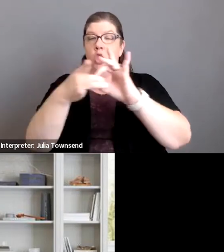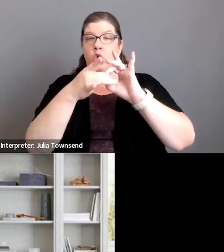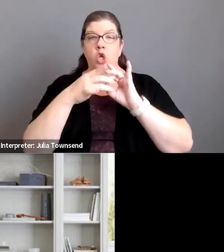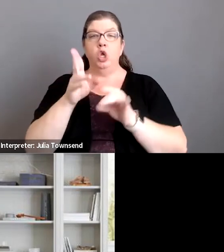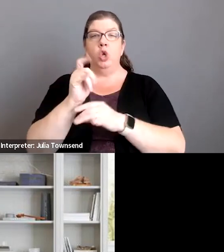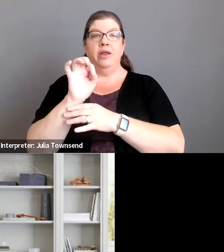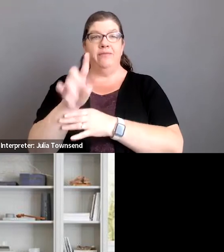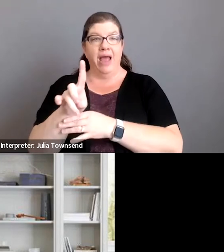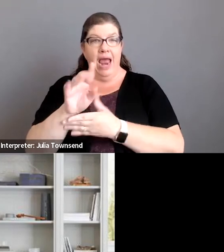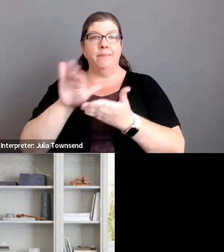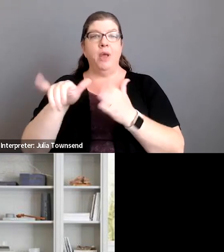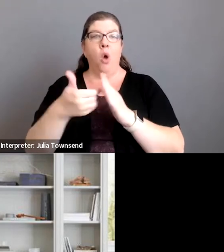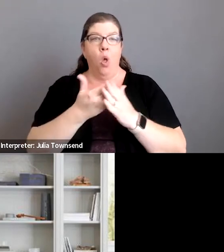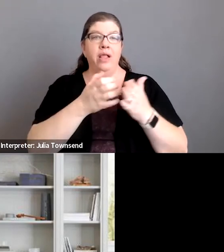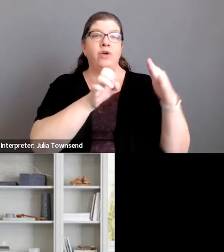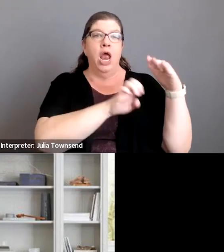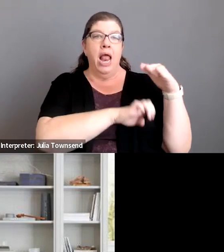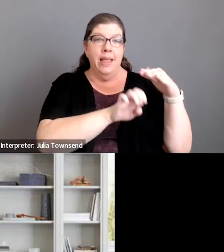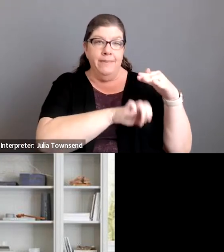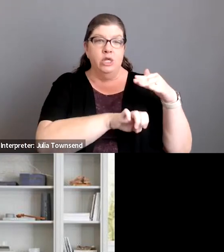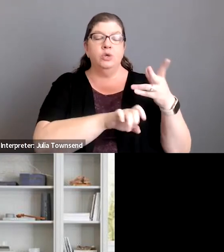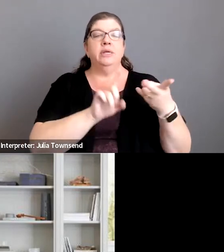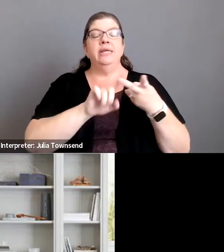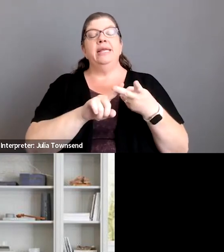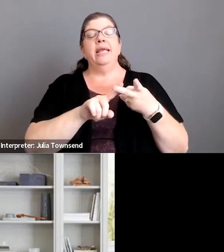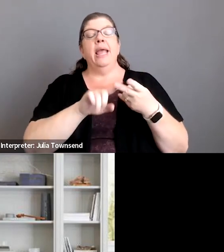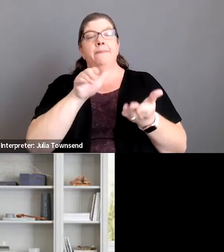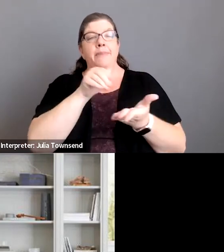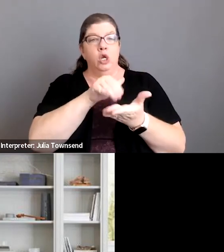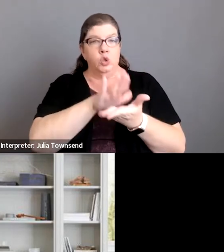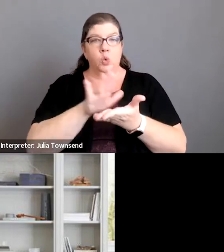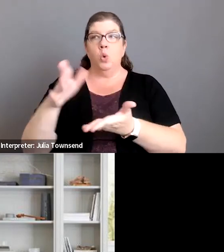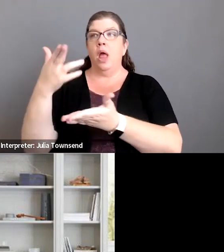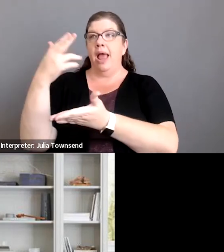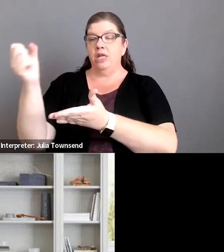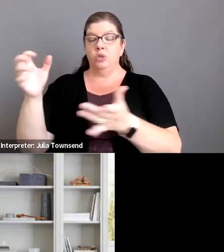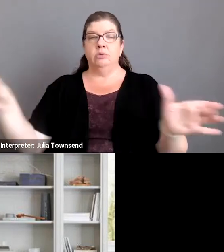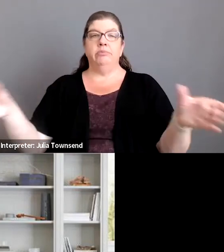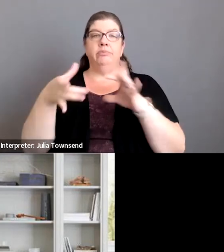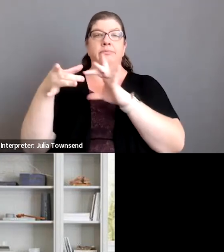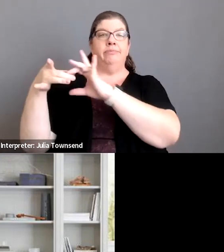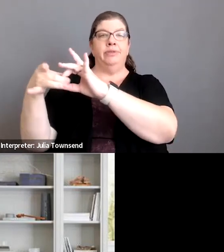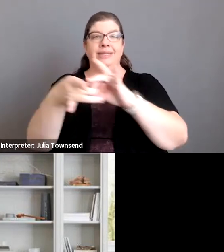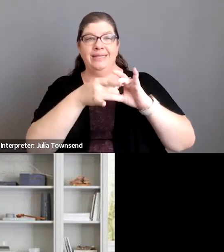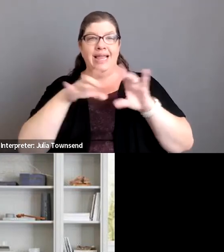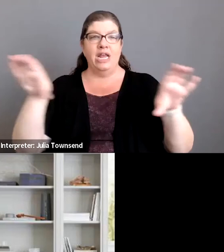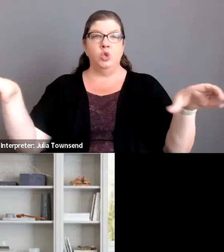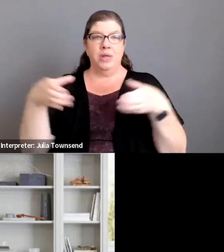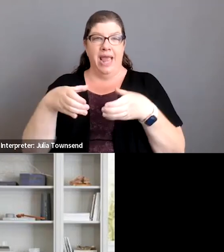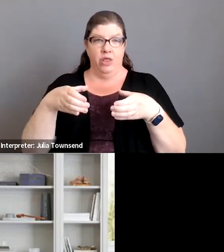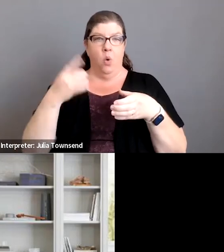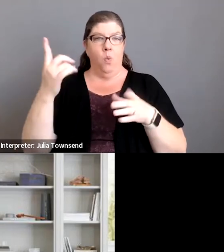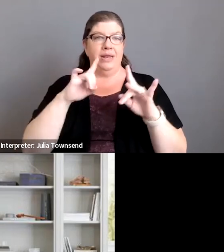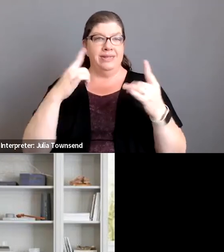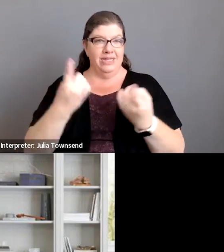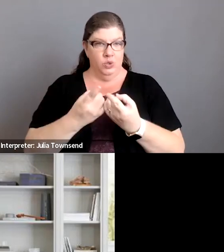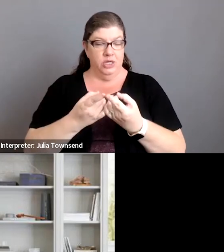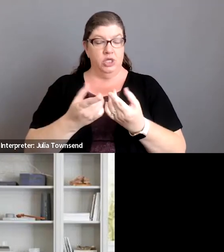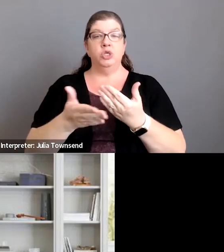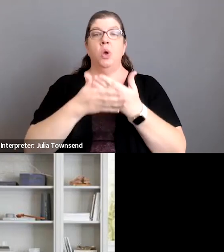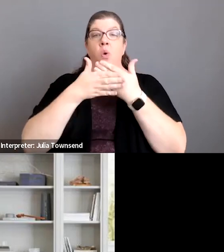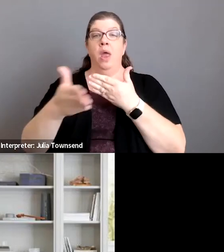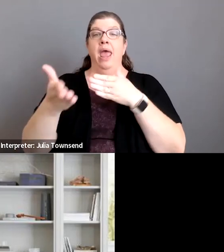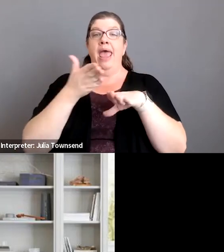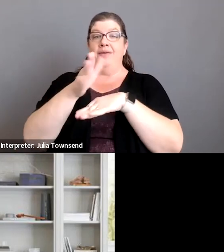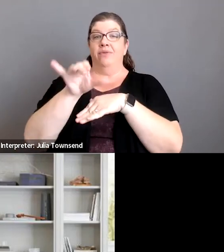our you know our elementary and our secondary all came together and we are united so going forward